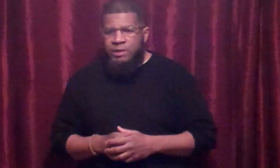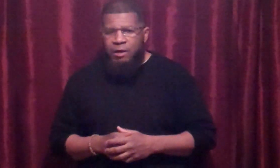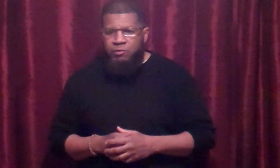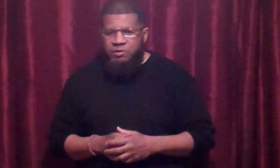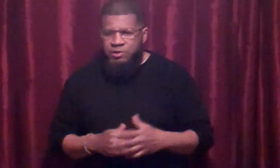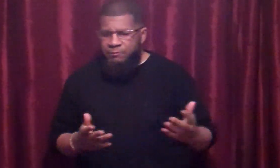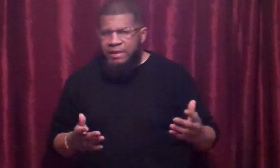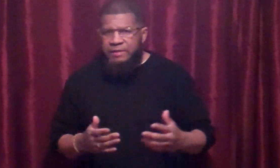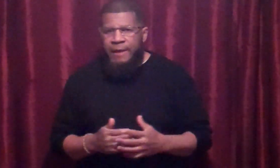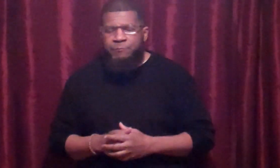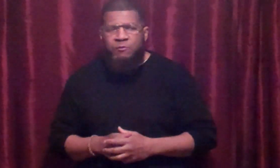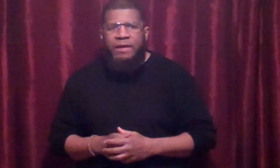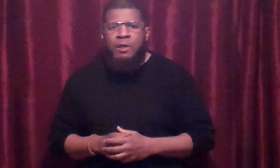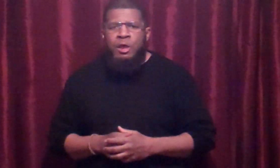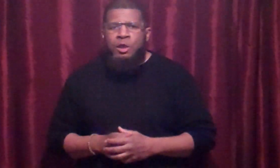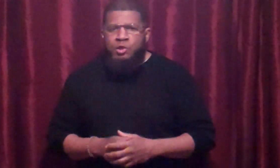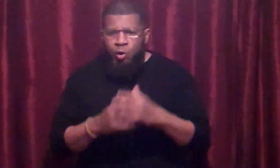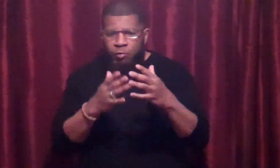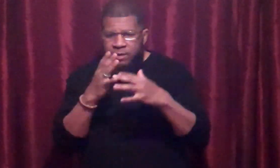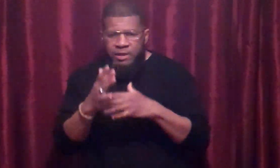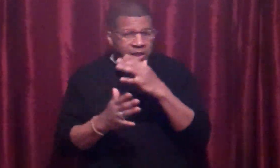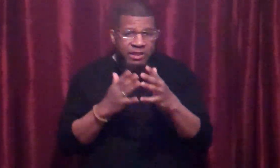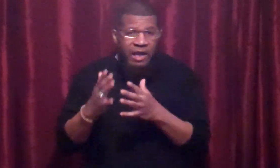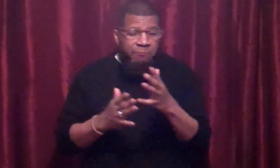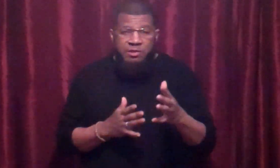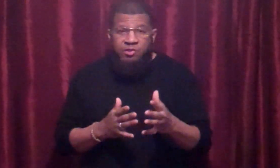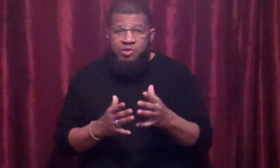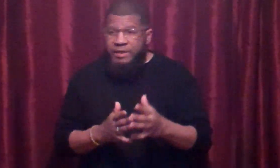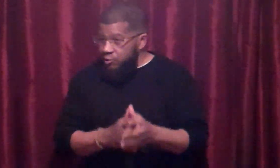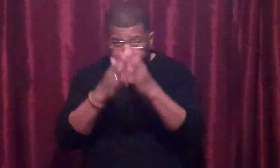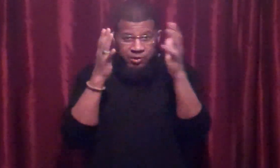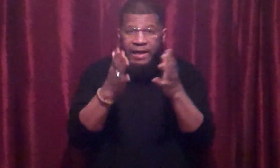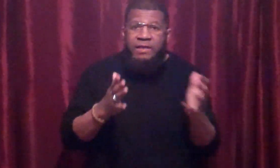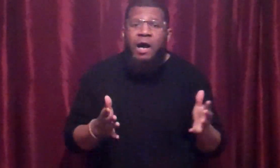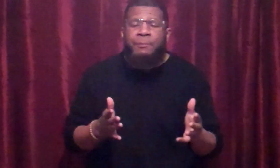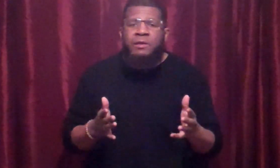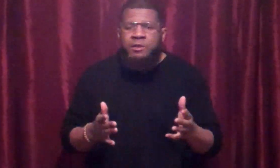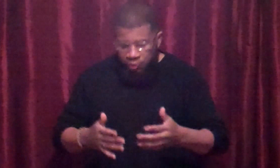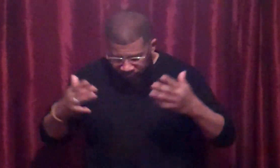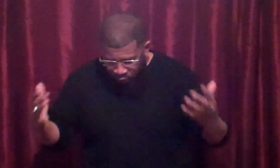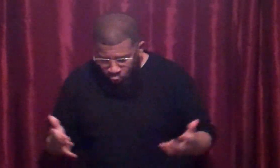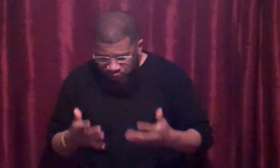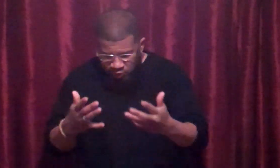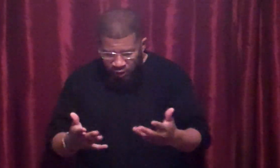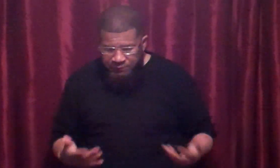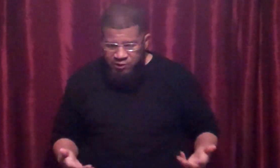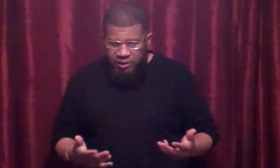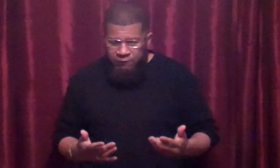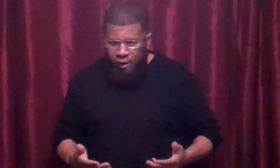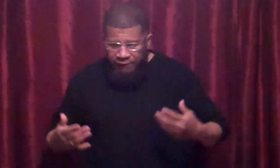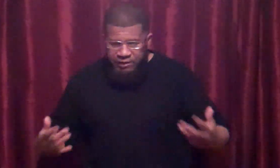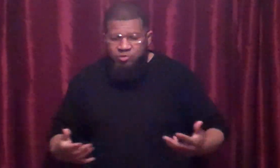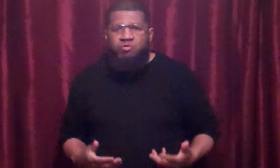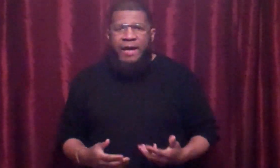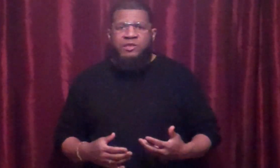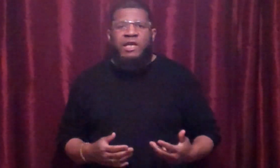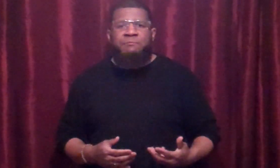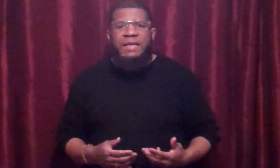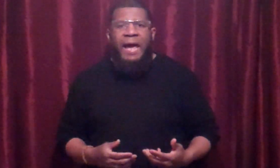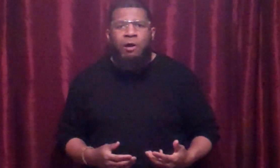than I was, something like that, right? So he didn't have much success standing up. So he goes and he drops the center of gravity. He's trying to take me down.